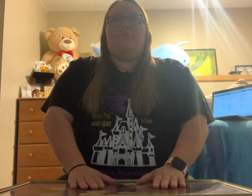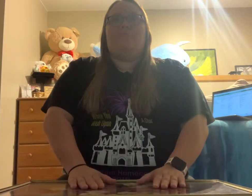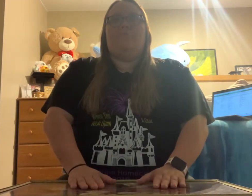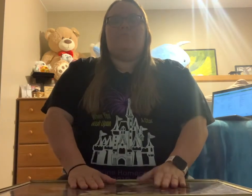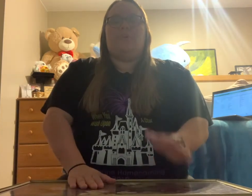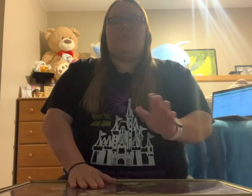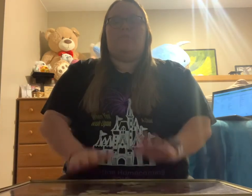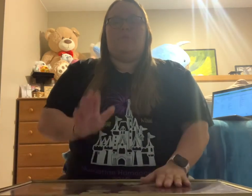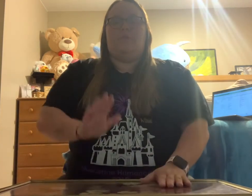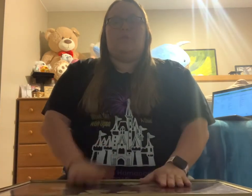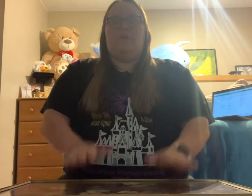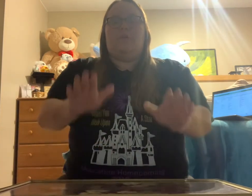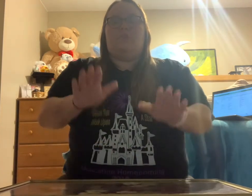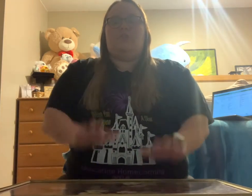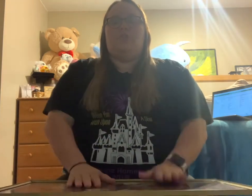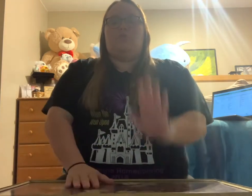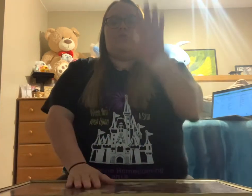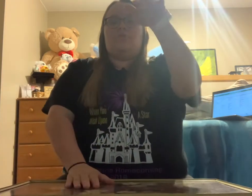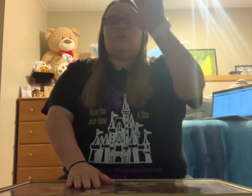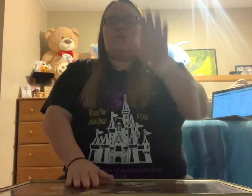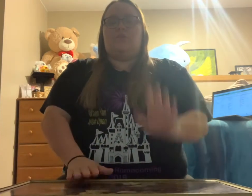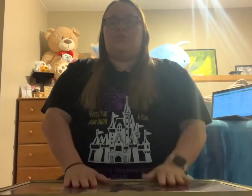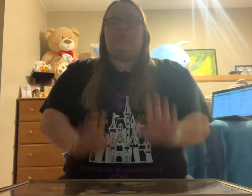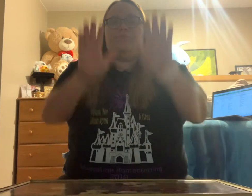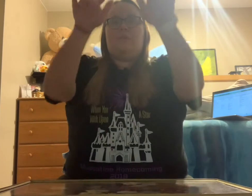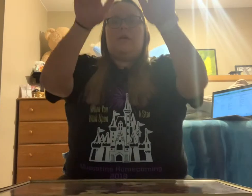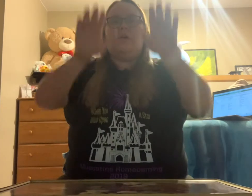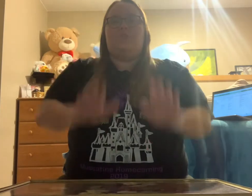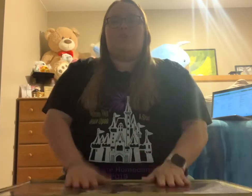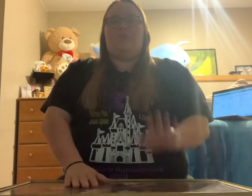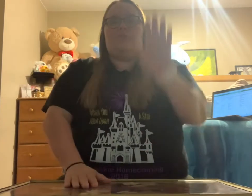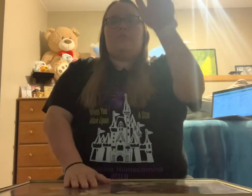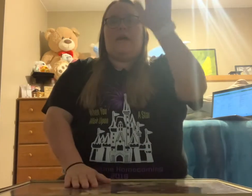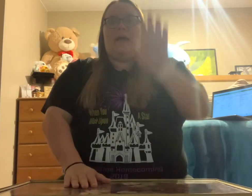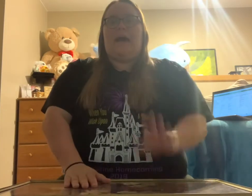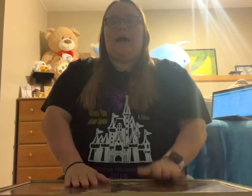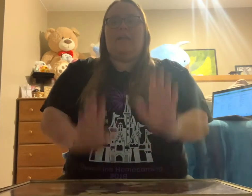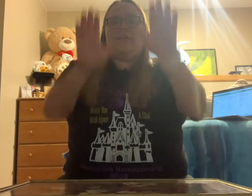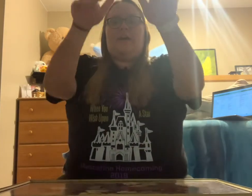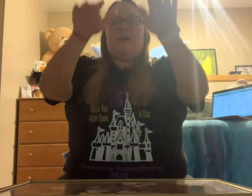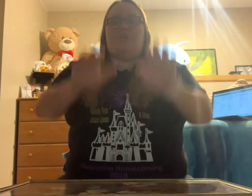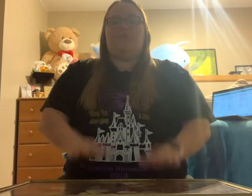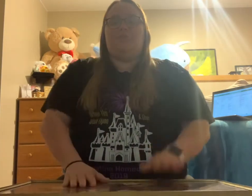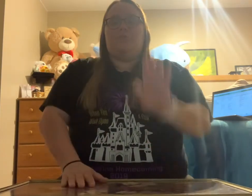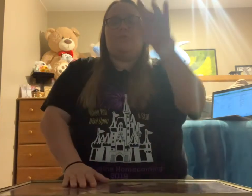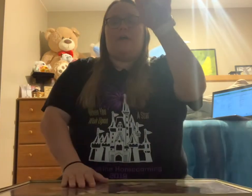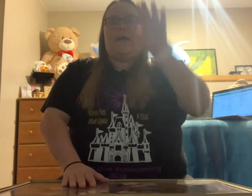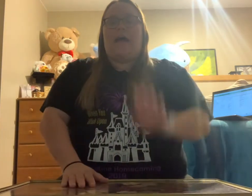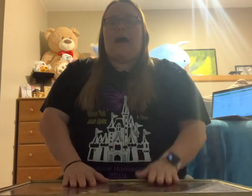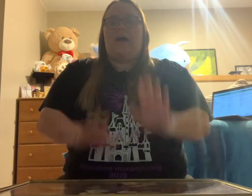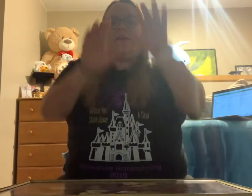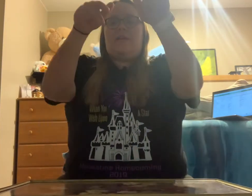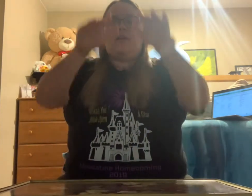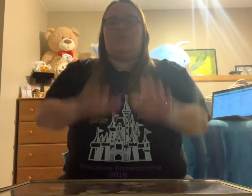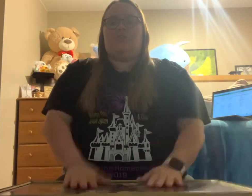so, shoot, shoot, shoot right out of there, shoot right out of there, shoot.